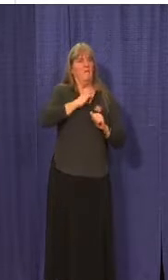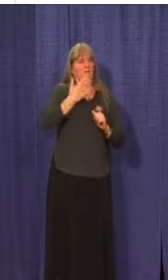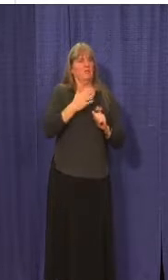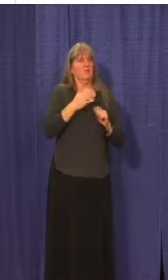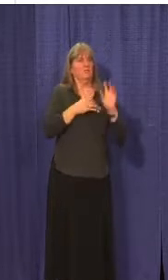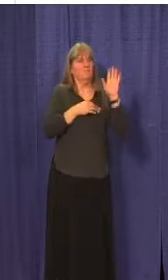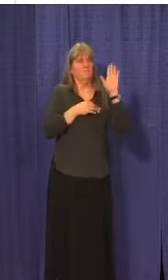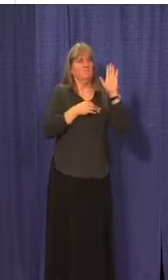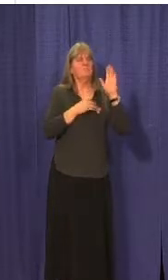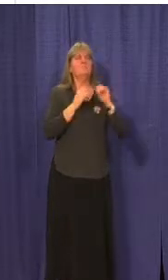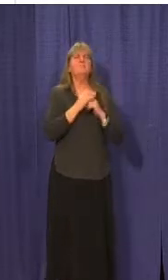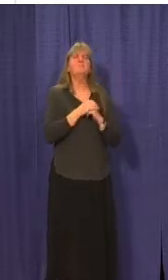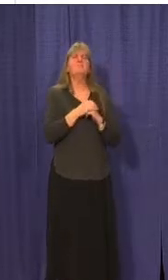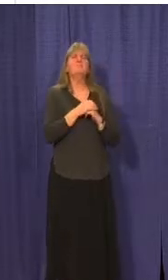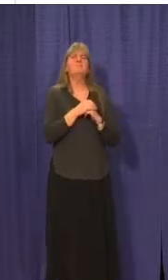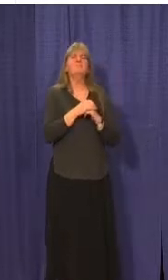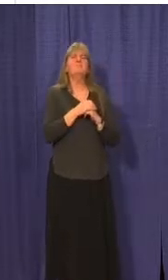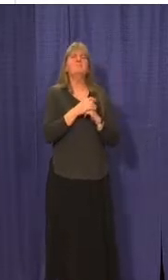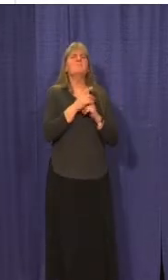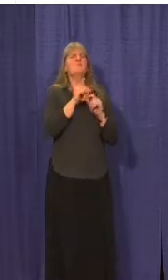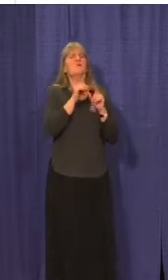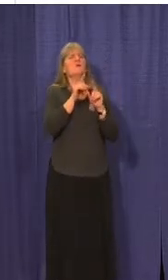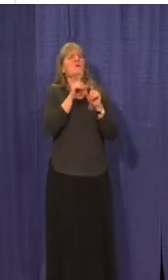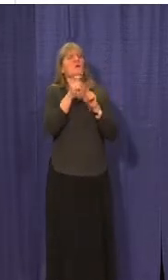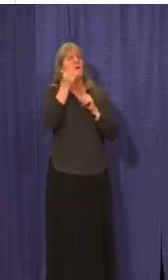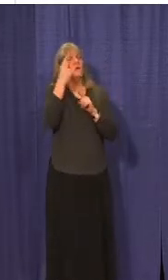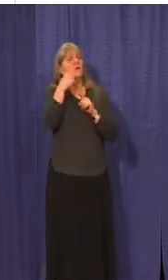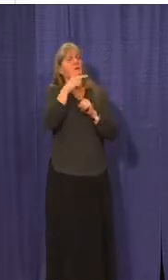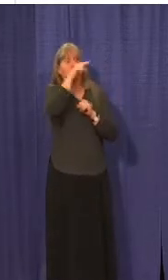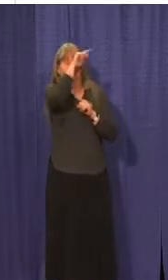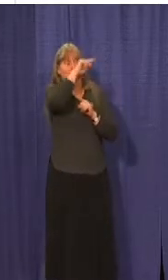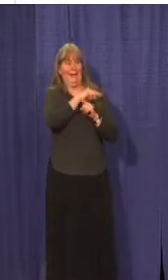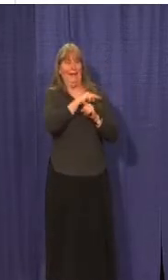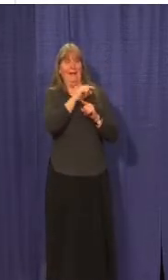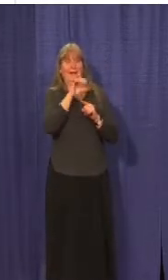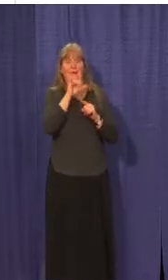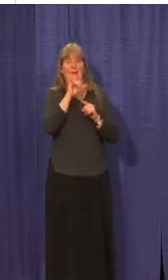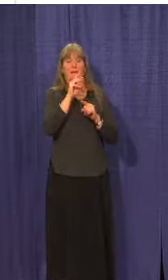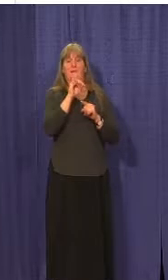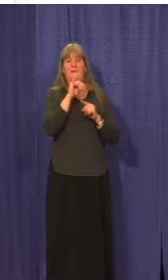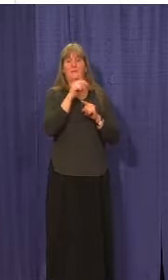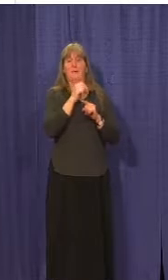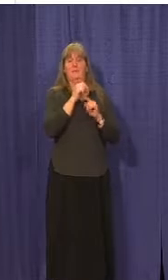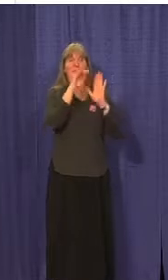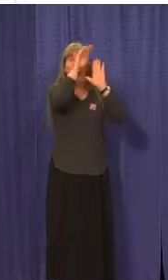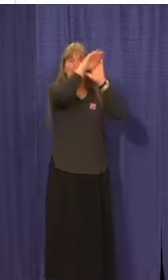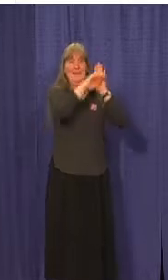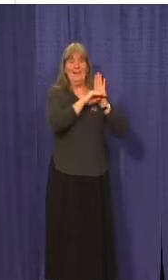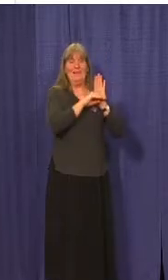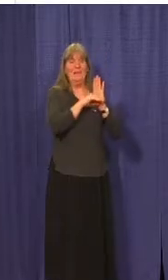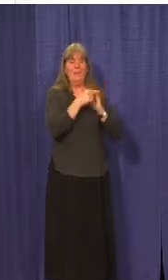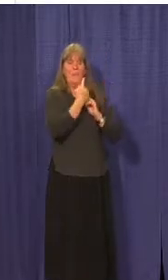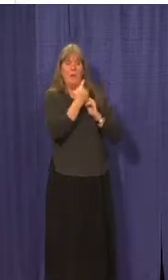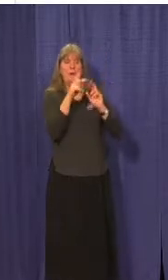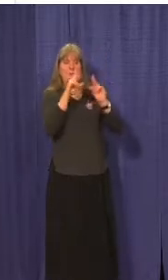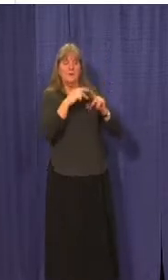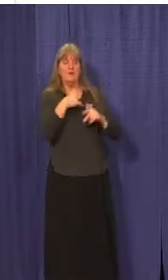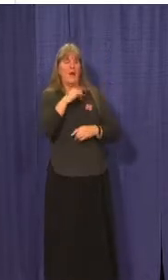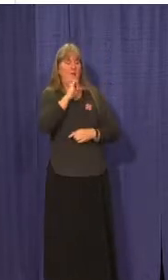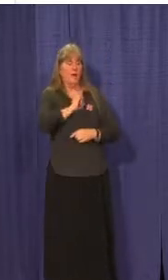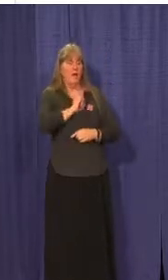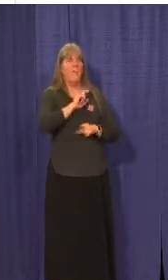Now, these are usually multiple. So in other words, one person presents has